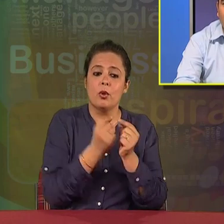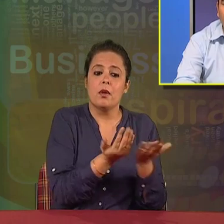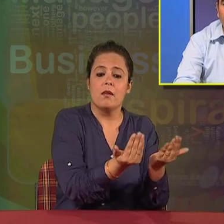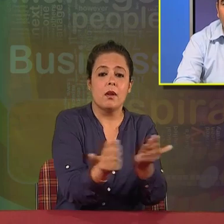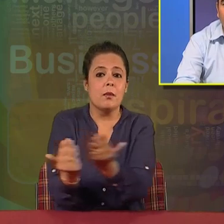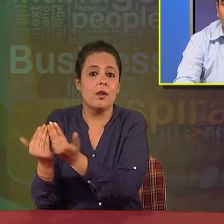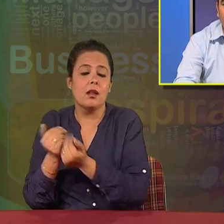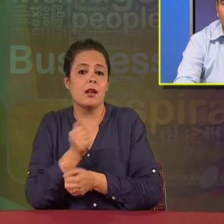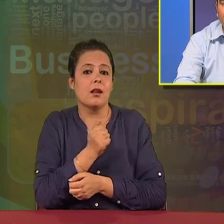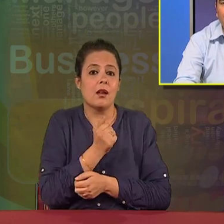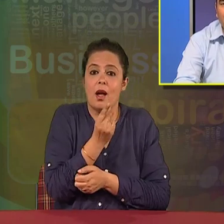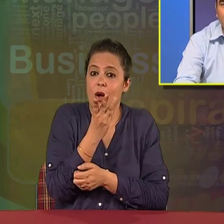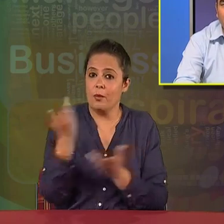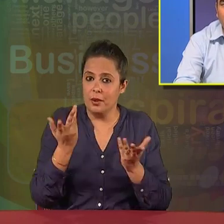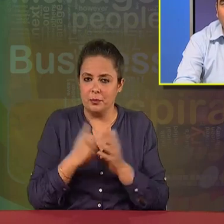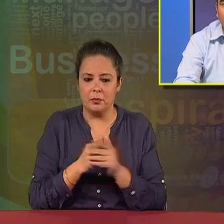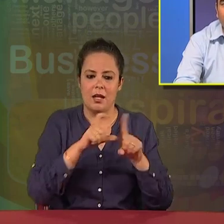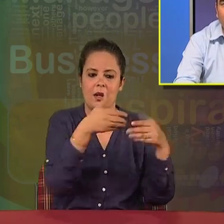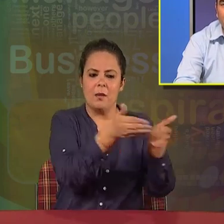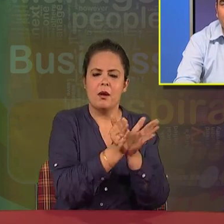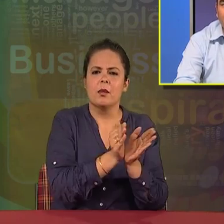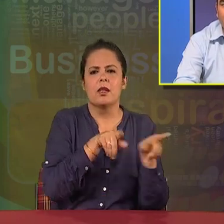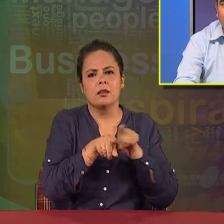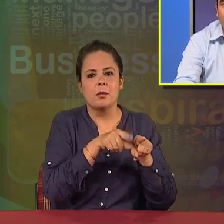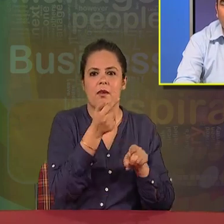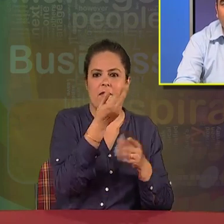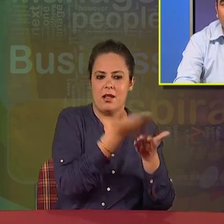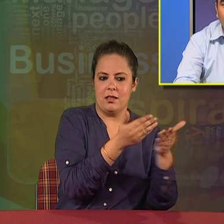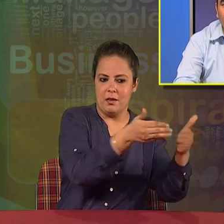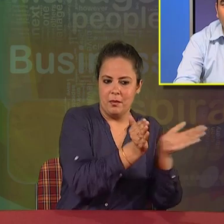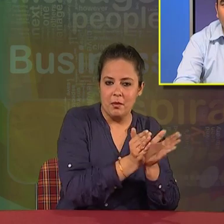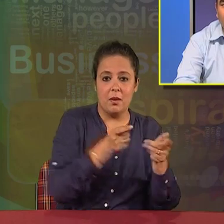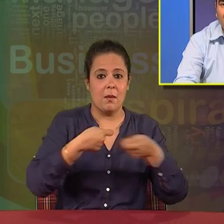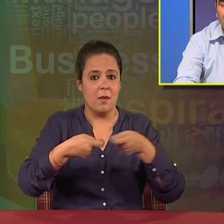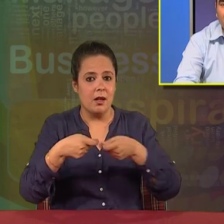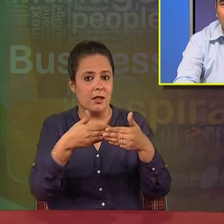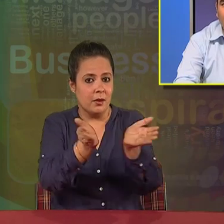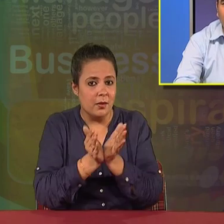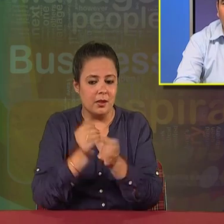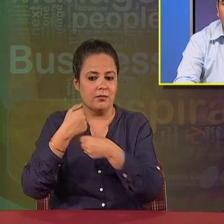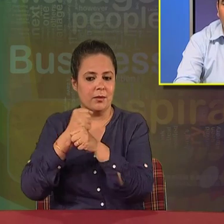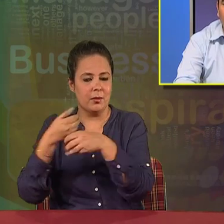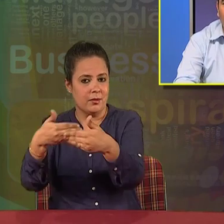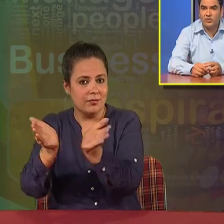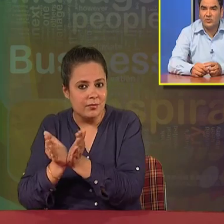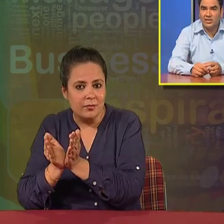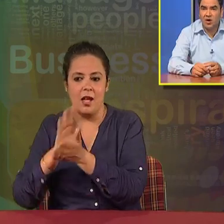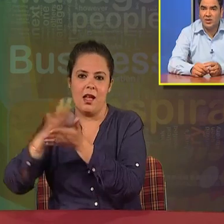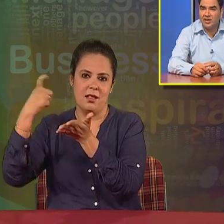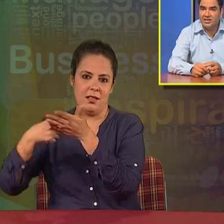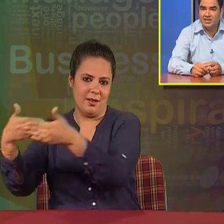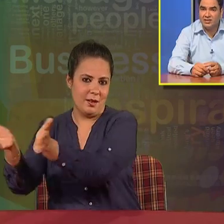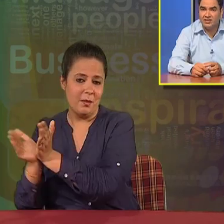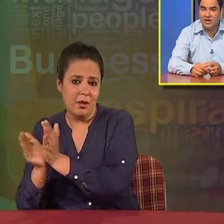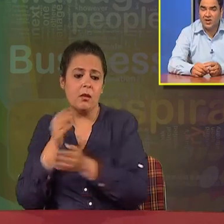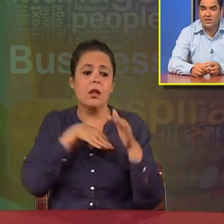vacancies available in the different departments, like finance, marketing, production, and personnel. We have to see how